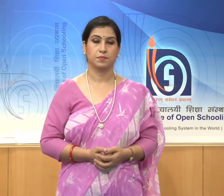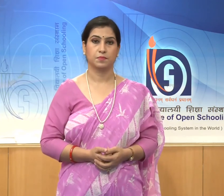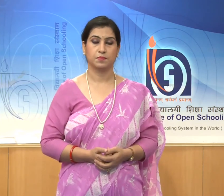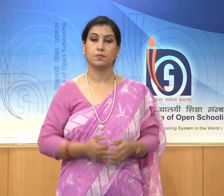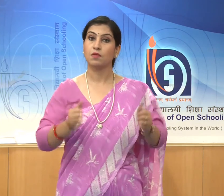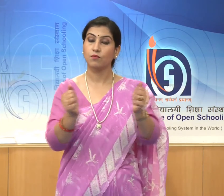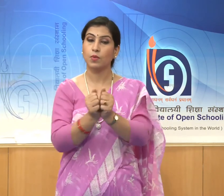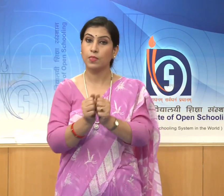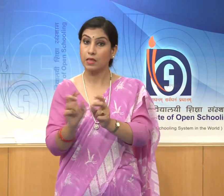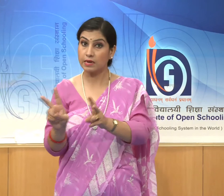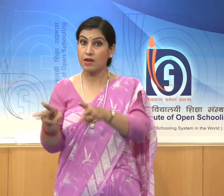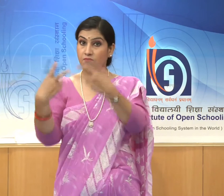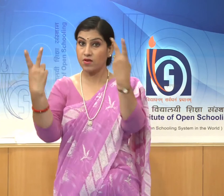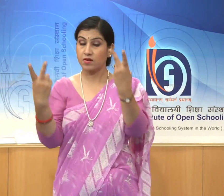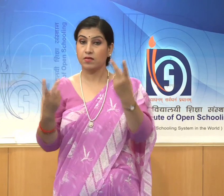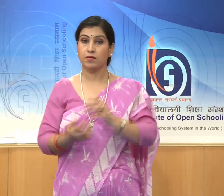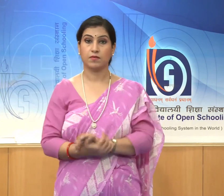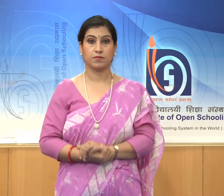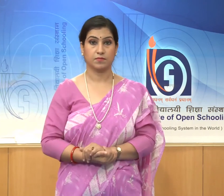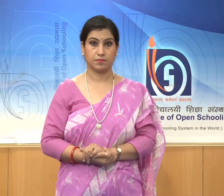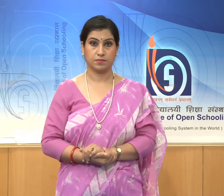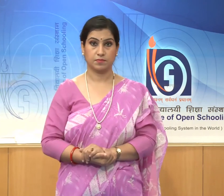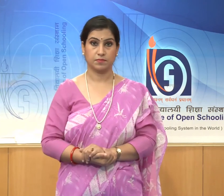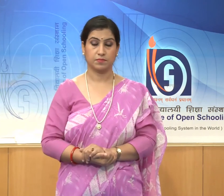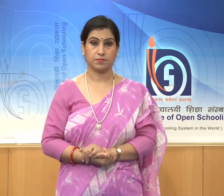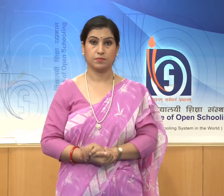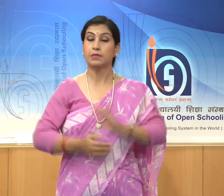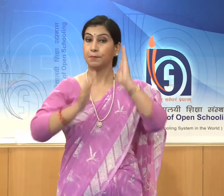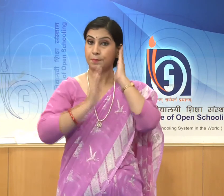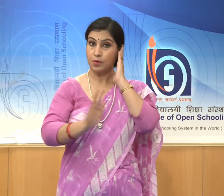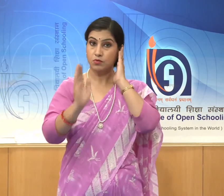different kind of musical instrument.